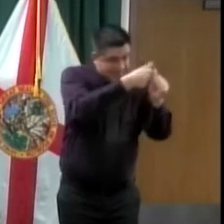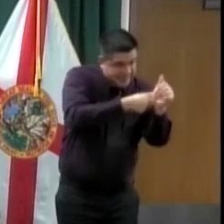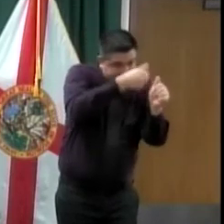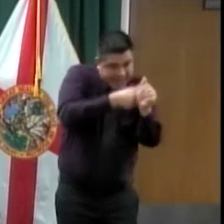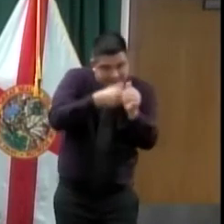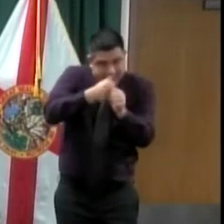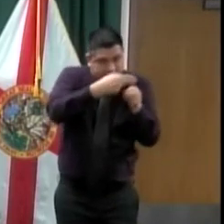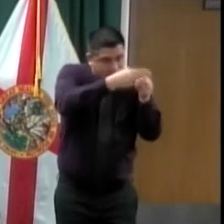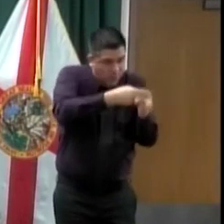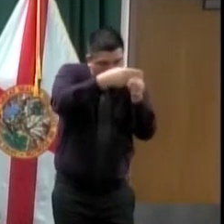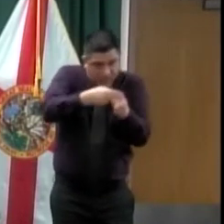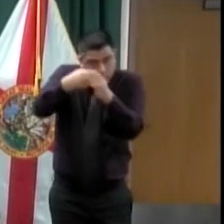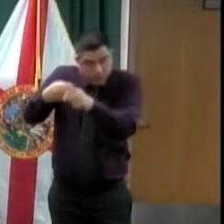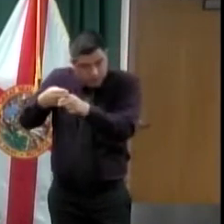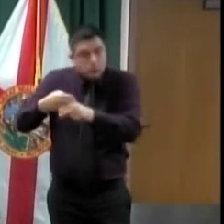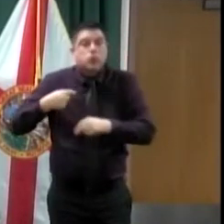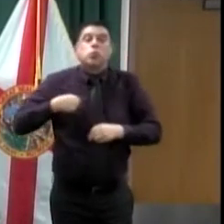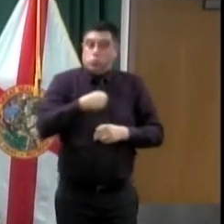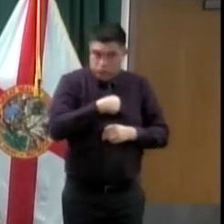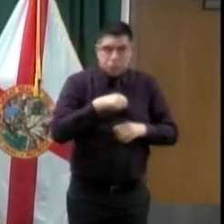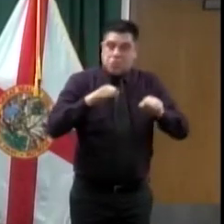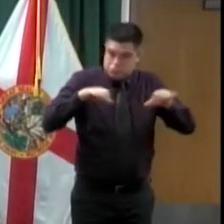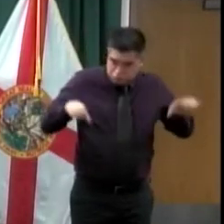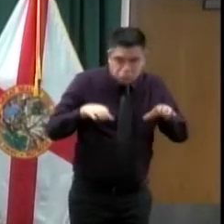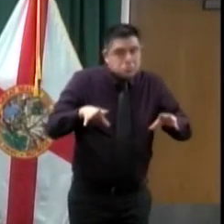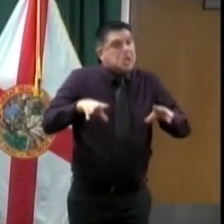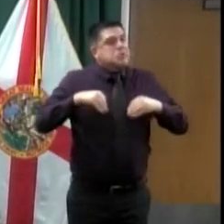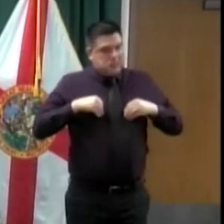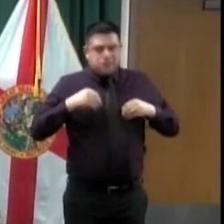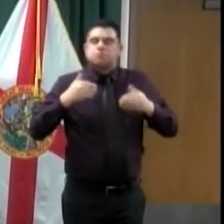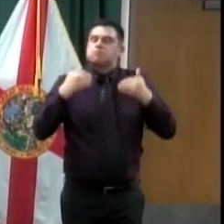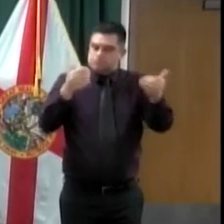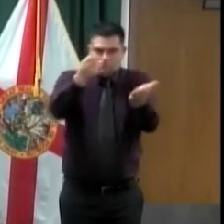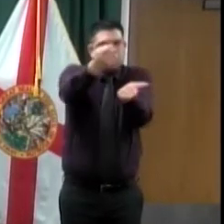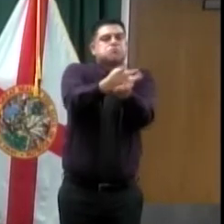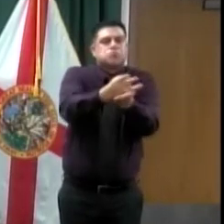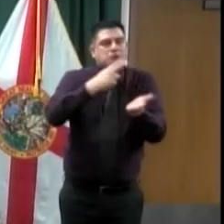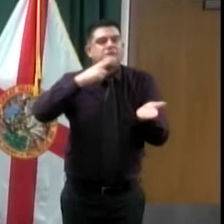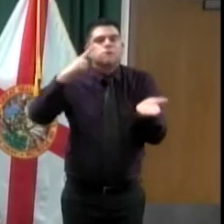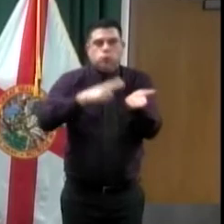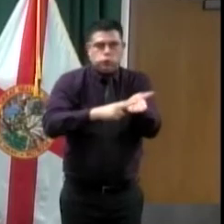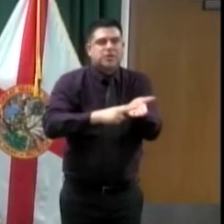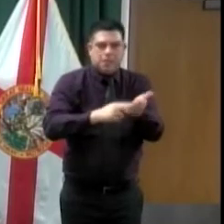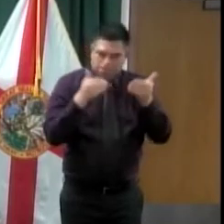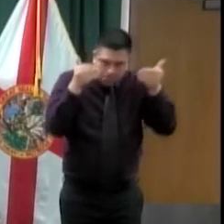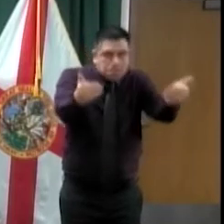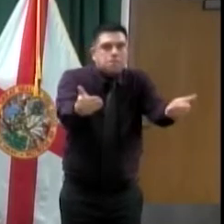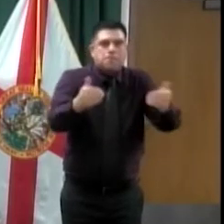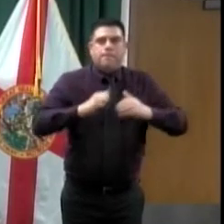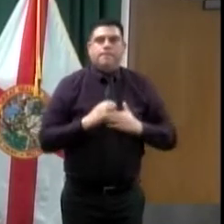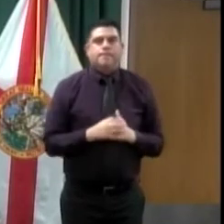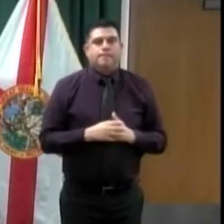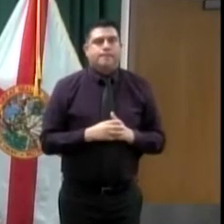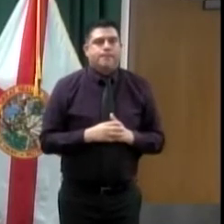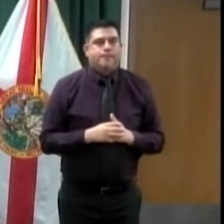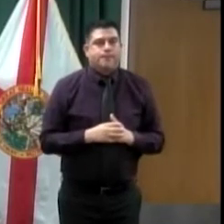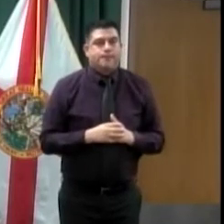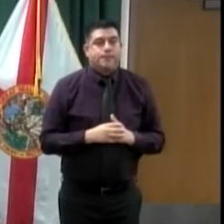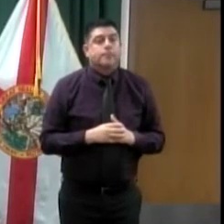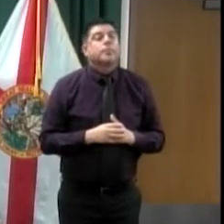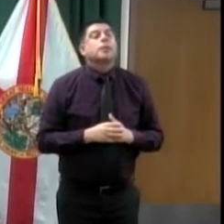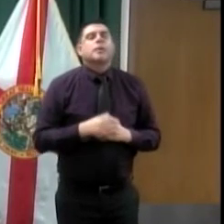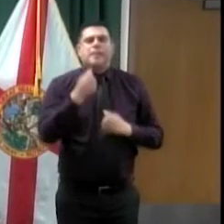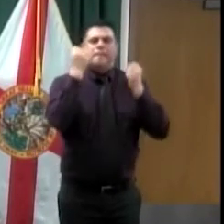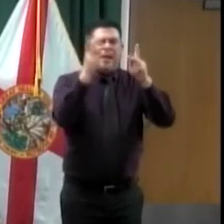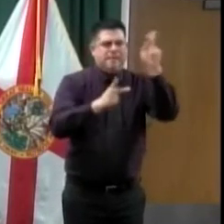families to stretch the food stamp dollars. When we talk about volunteers, we get the question a lot, do we need volunteers? Yes,